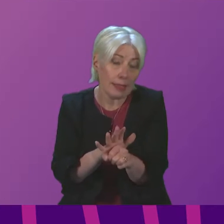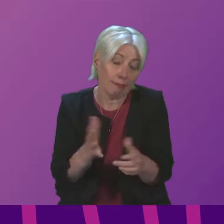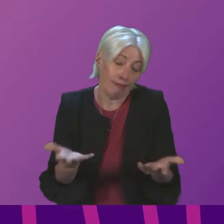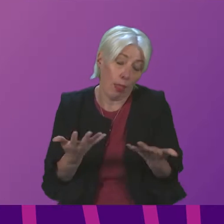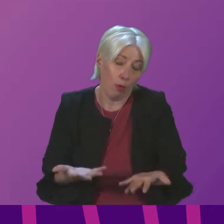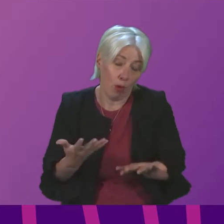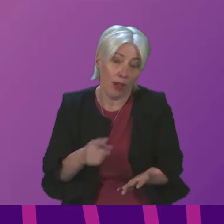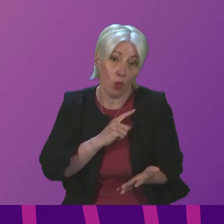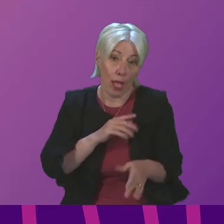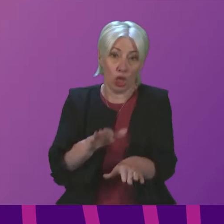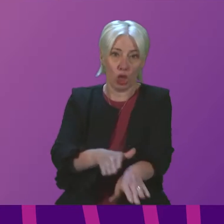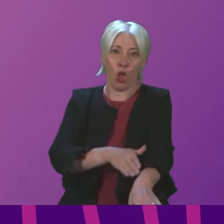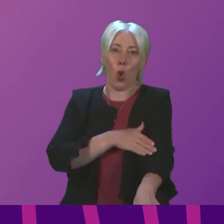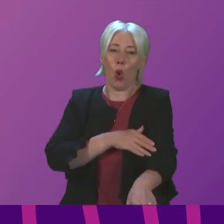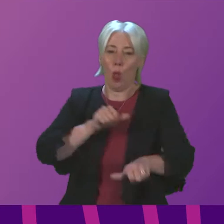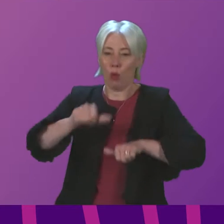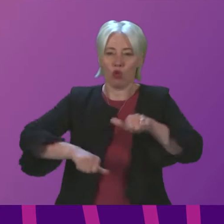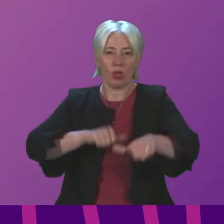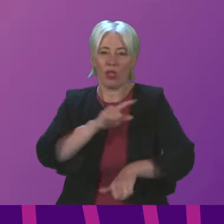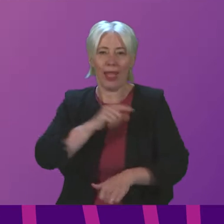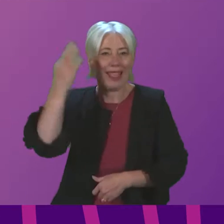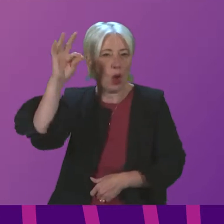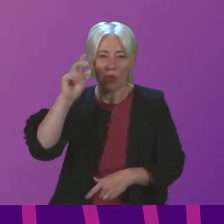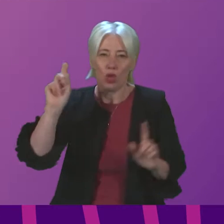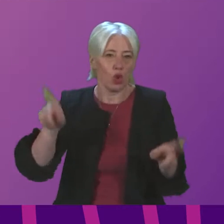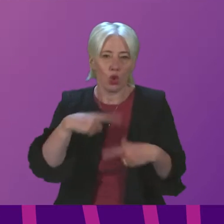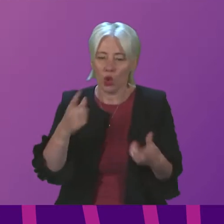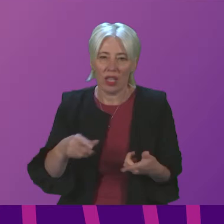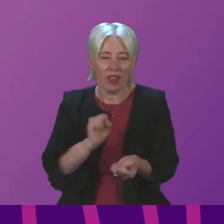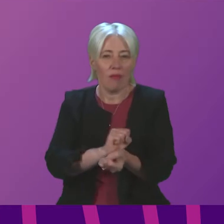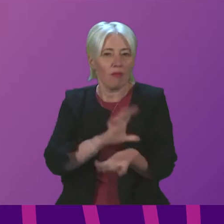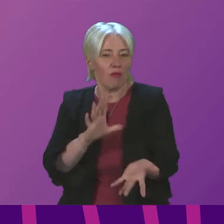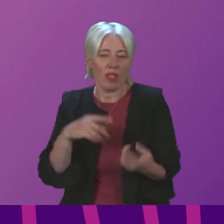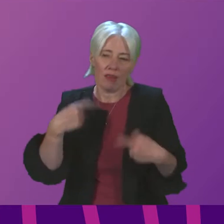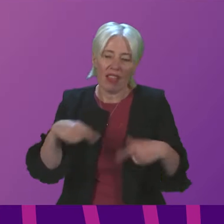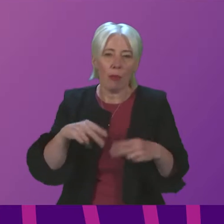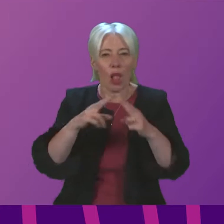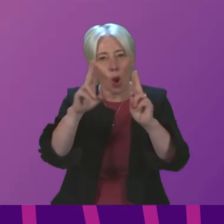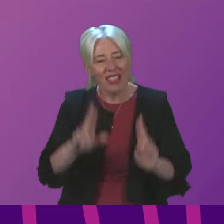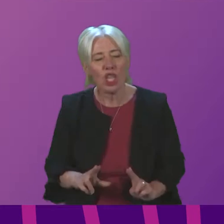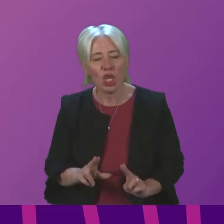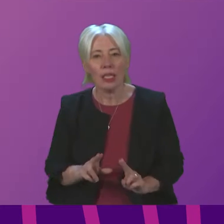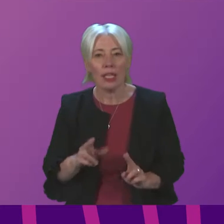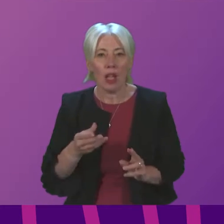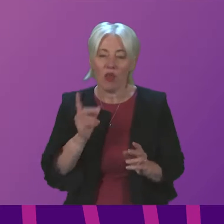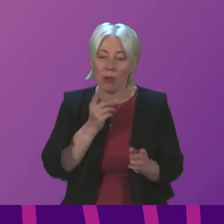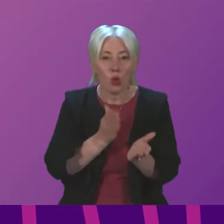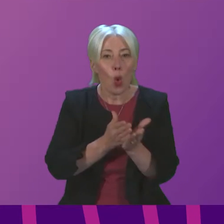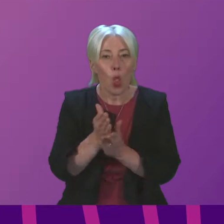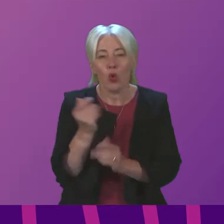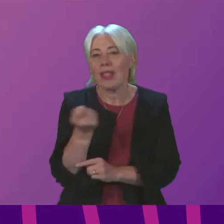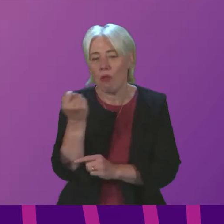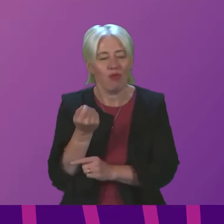slowed down the process of local authorities being able to free up accommodation and move people through temporary